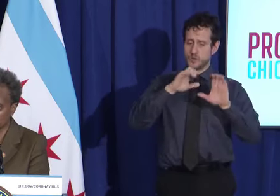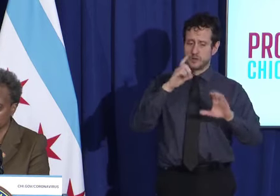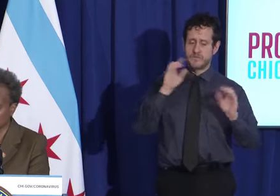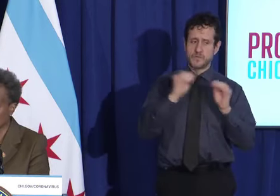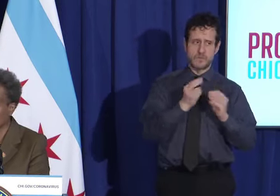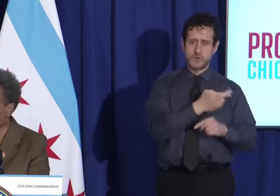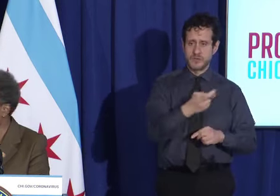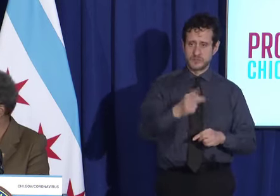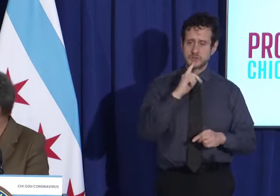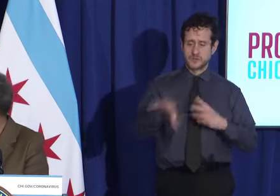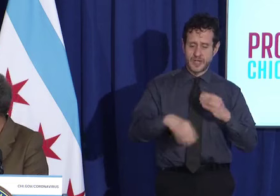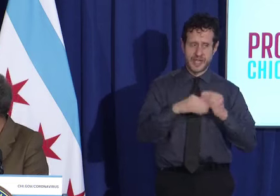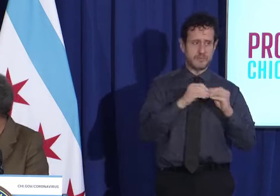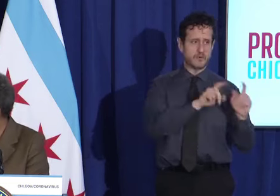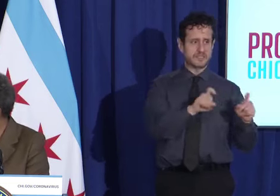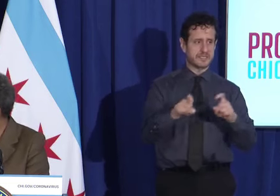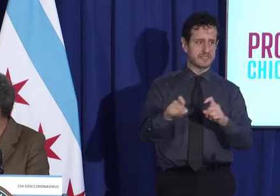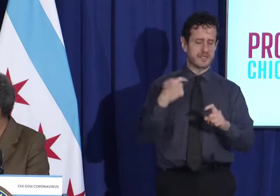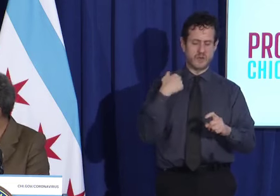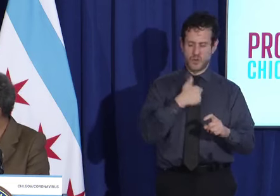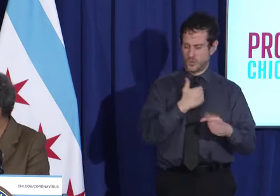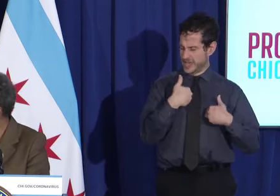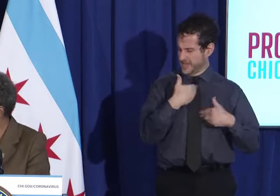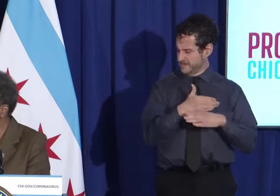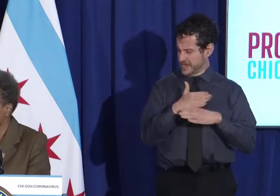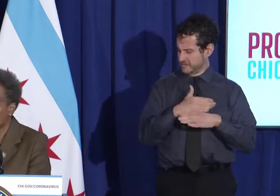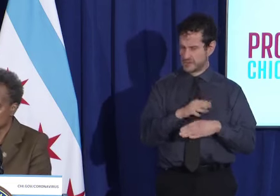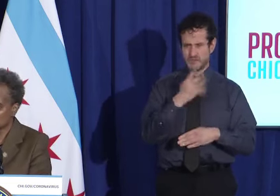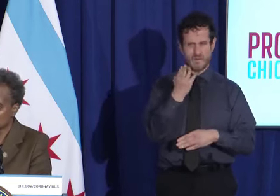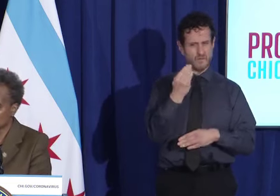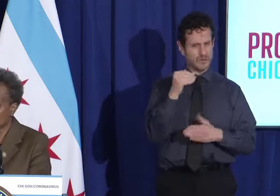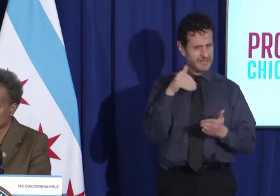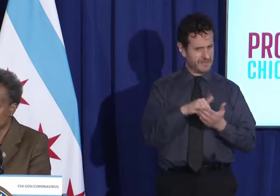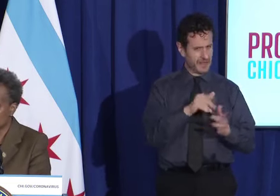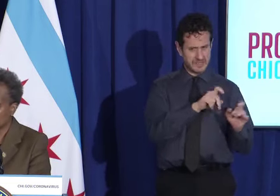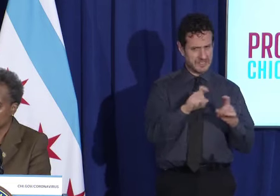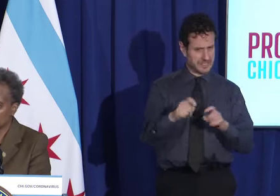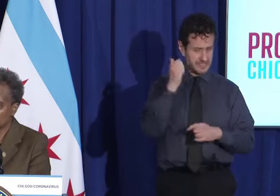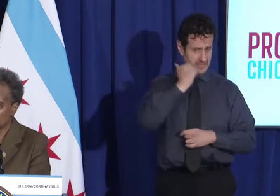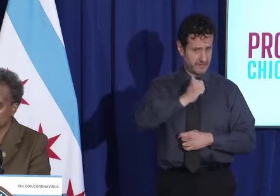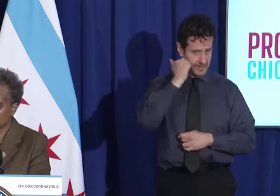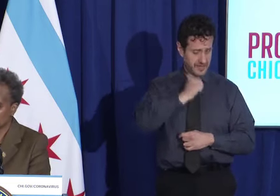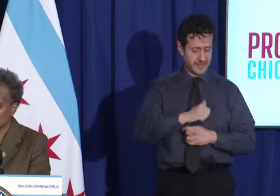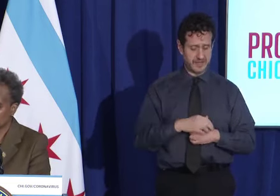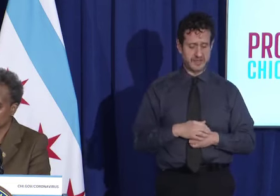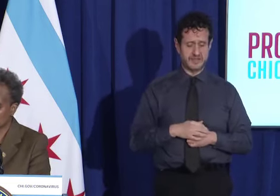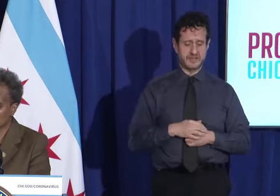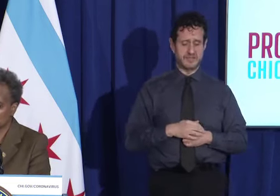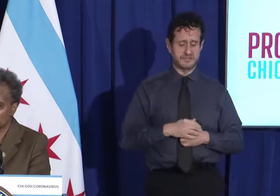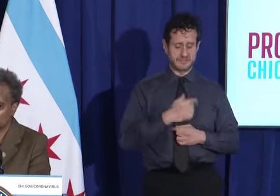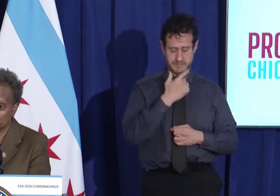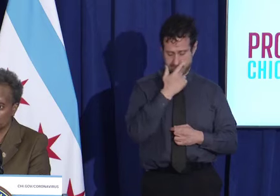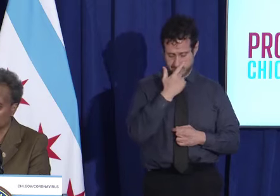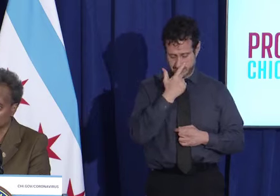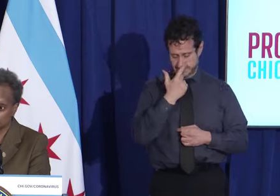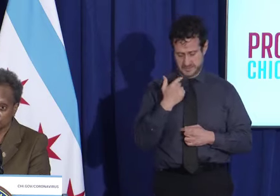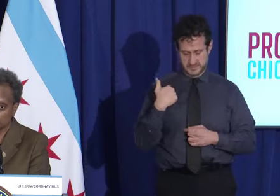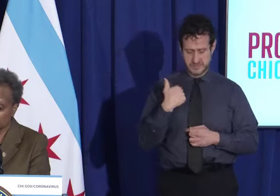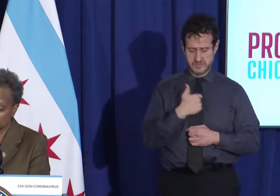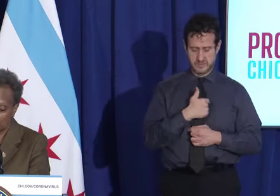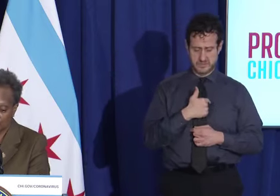can expand it. I think we're now averaging what is about 14,000 tests a day. So we